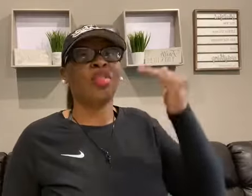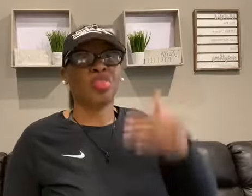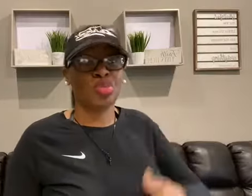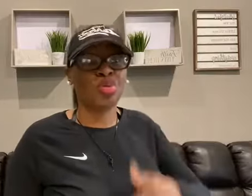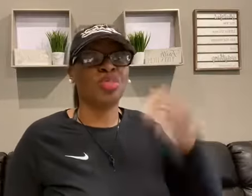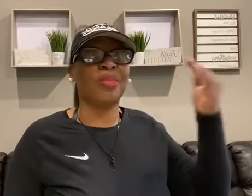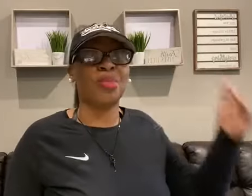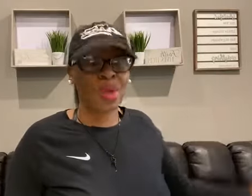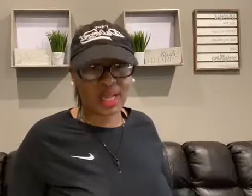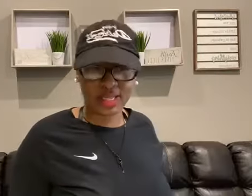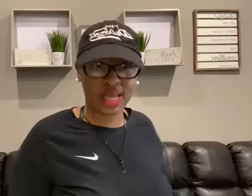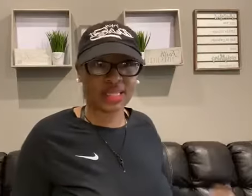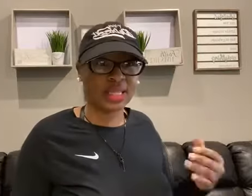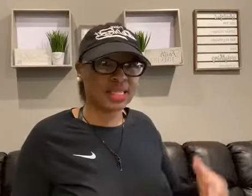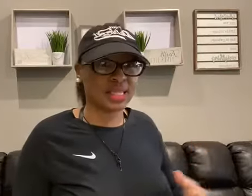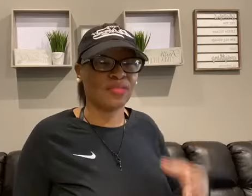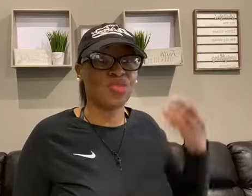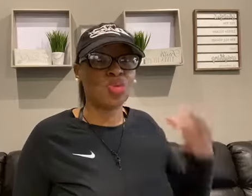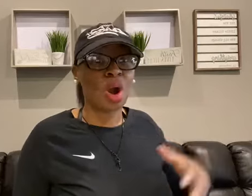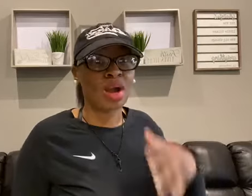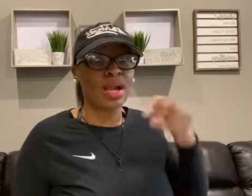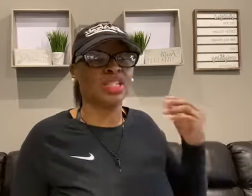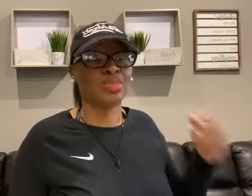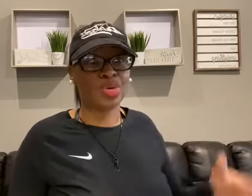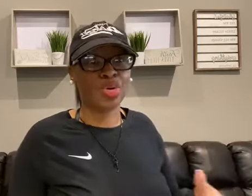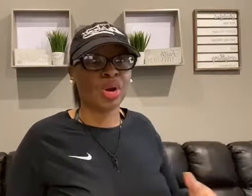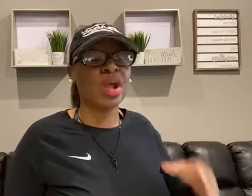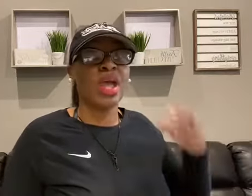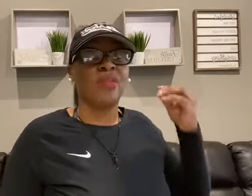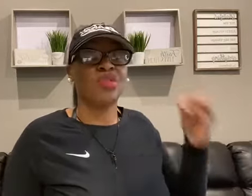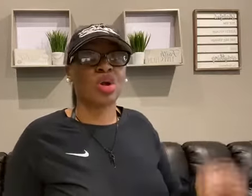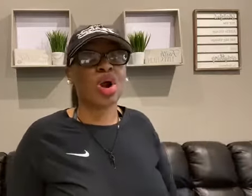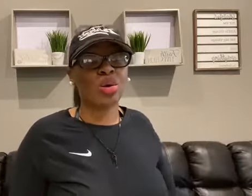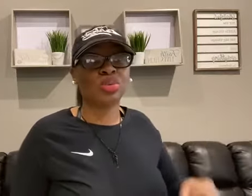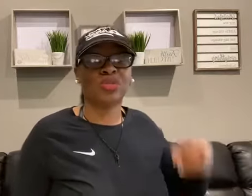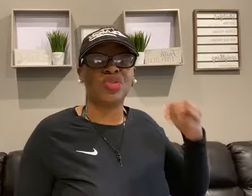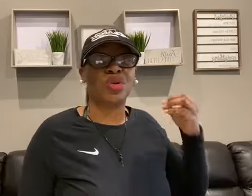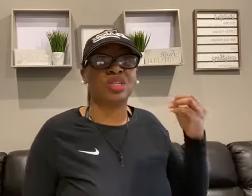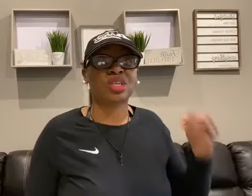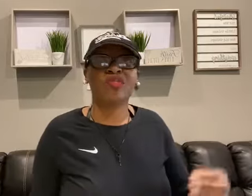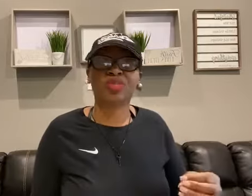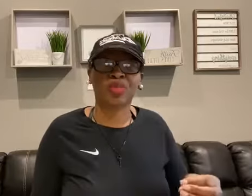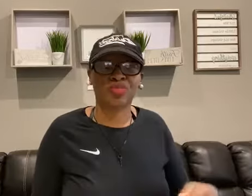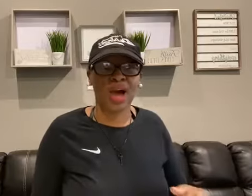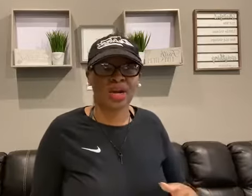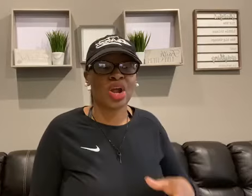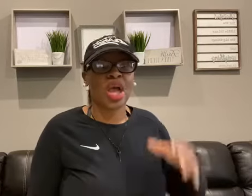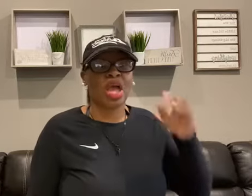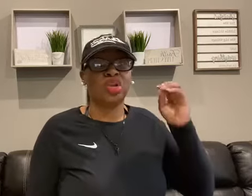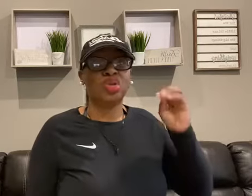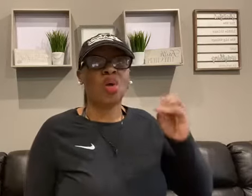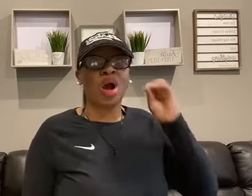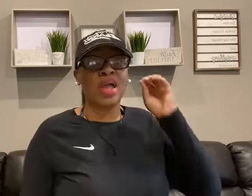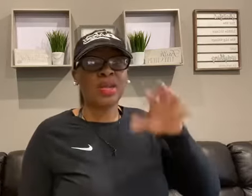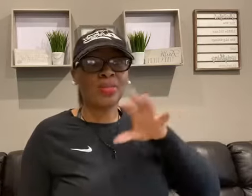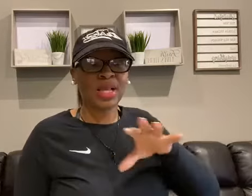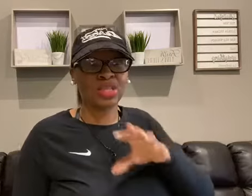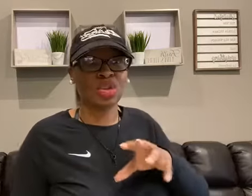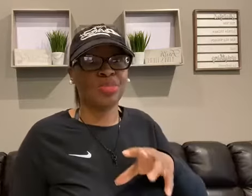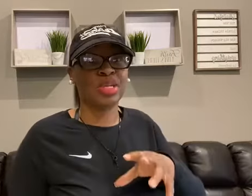through the process. Listen, if you are an entrepreneur, if you're a coach, if you're a service provider, and you are in a place in your